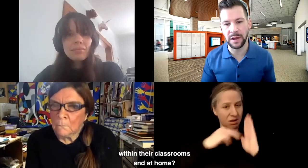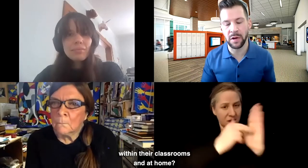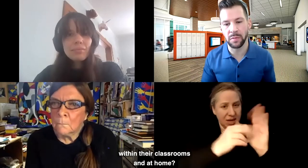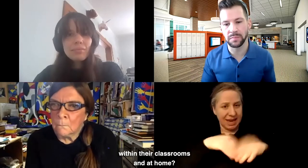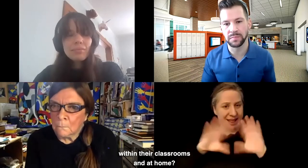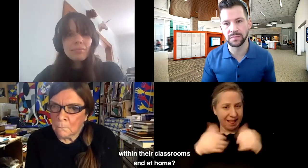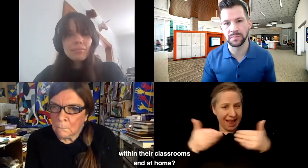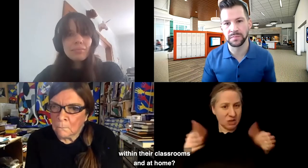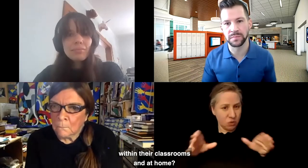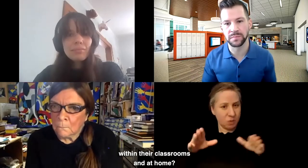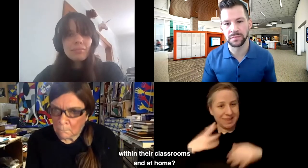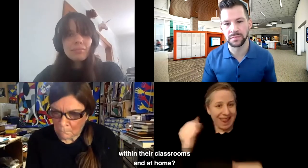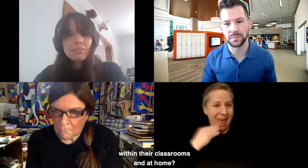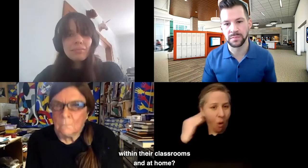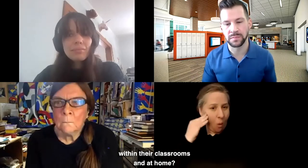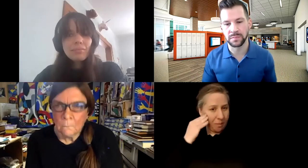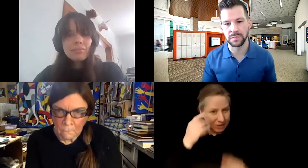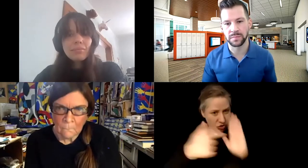classrooms and at home?